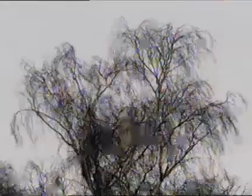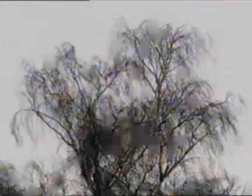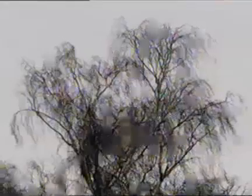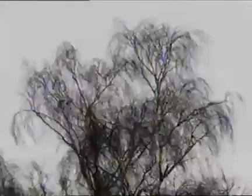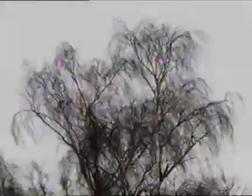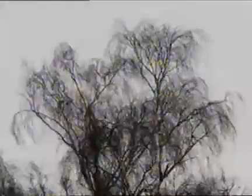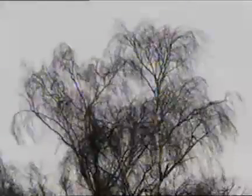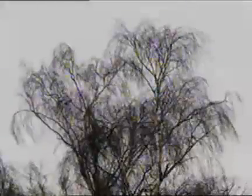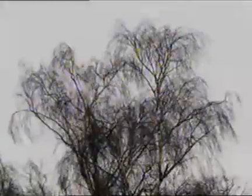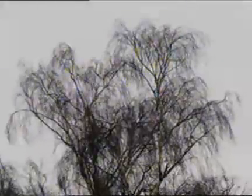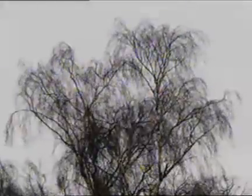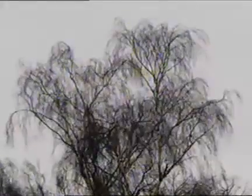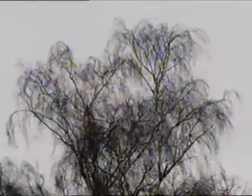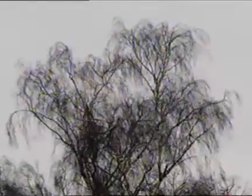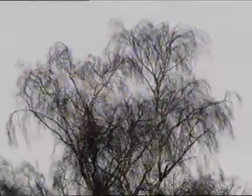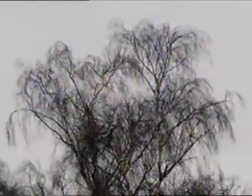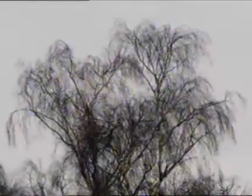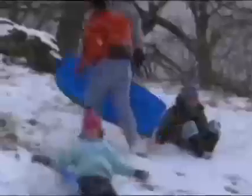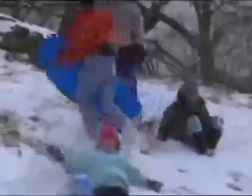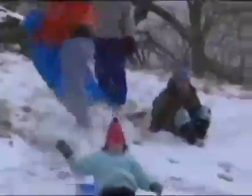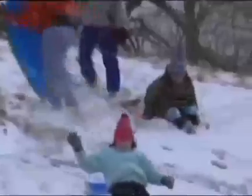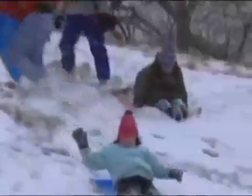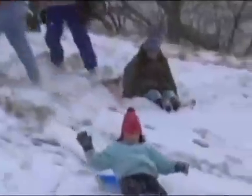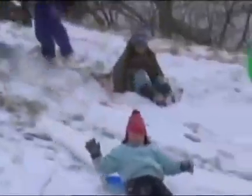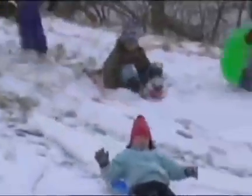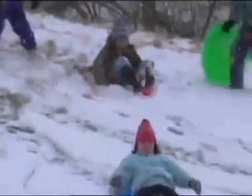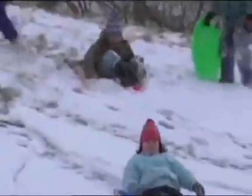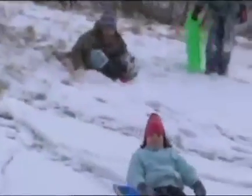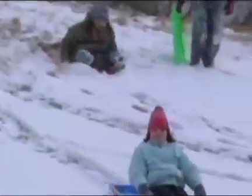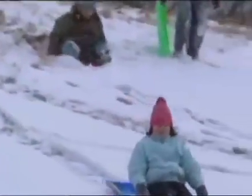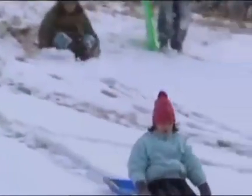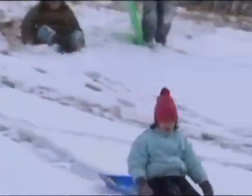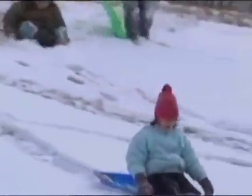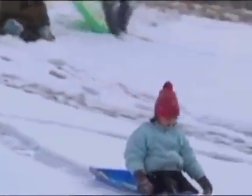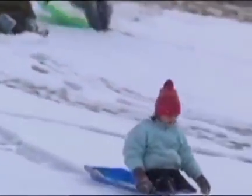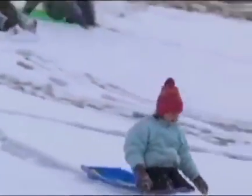And every now and then there are days when we see snow.